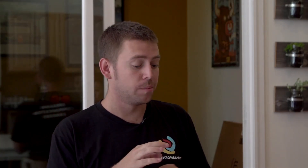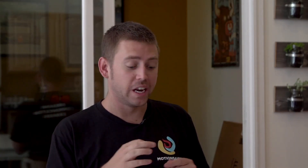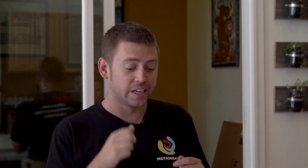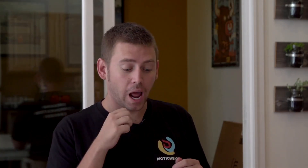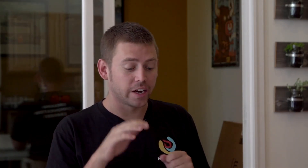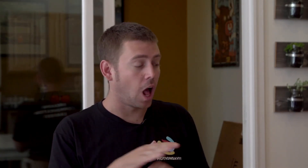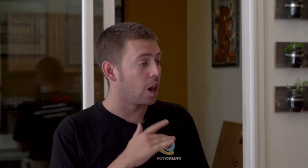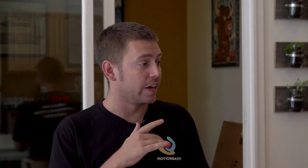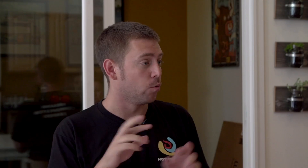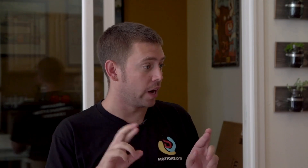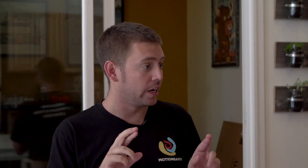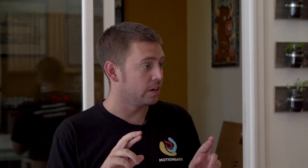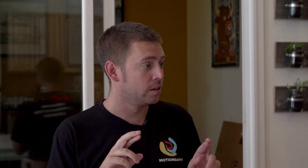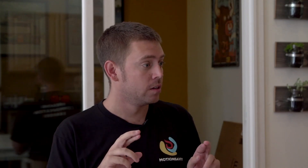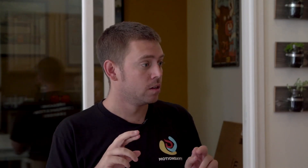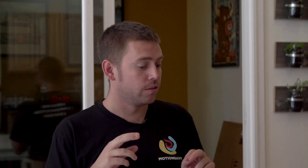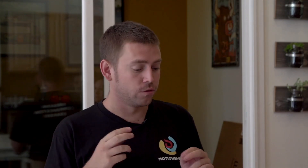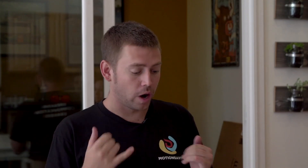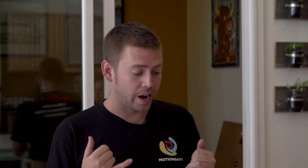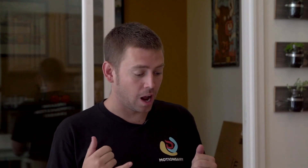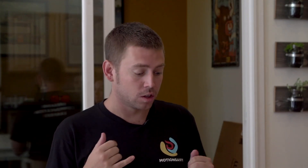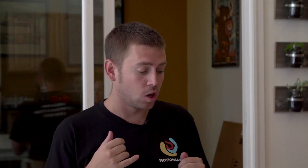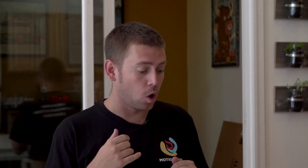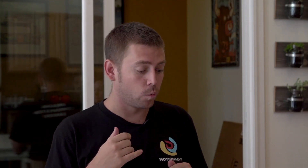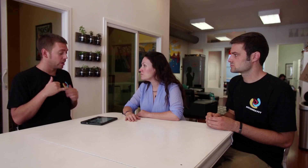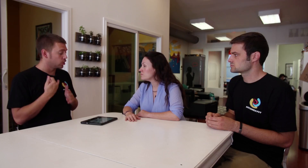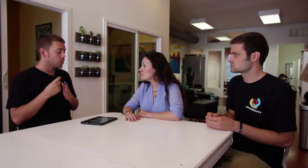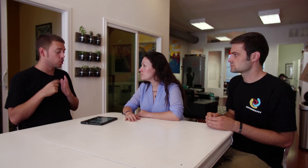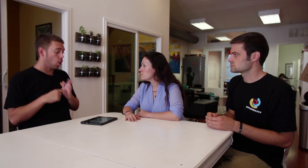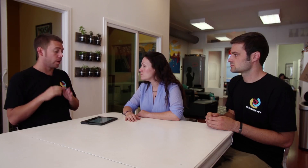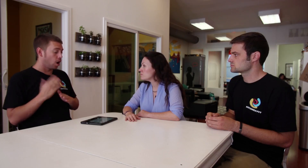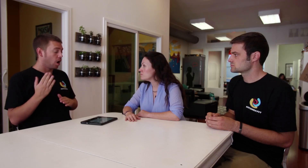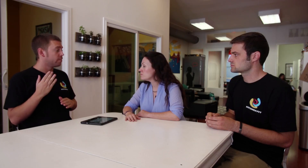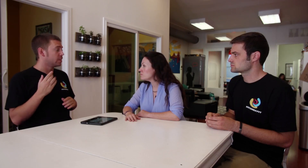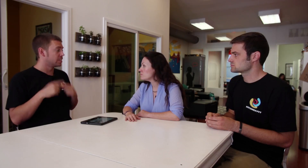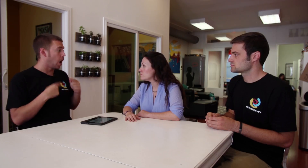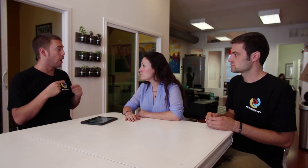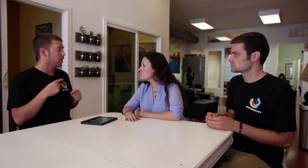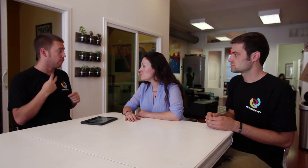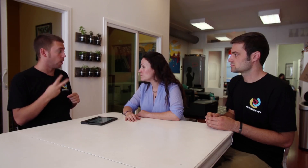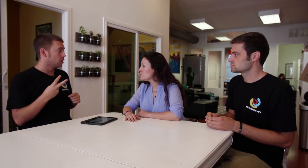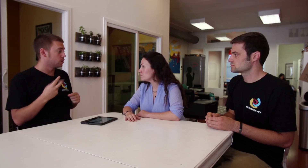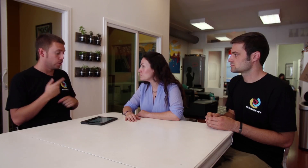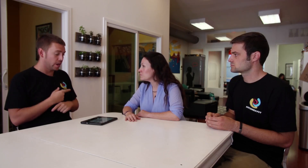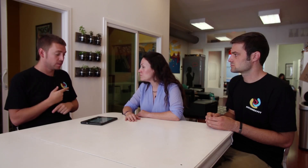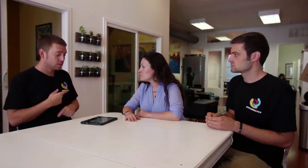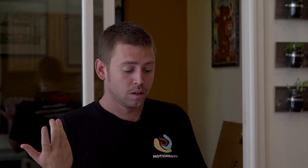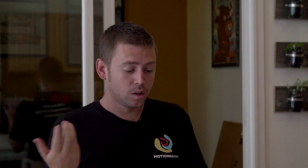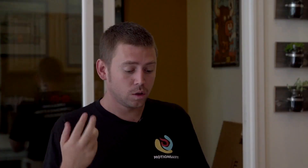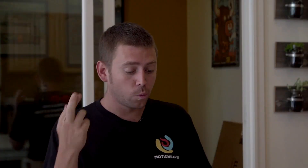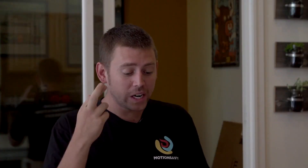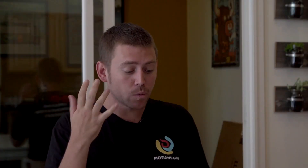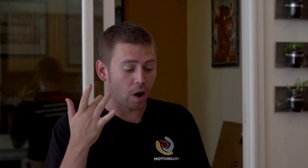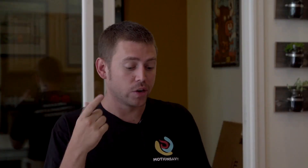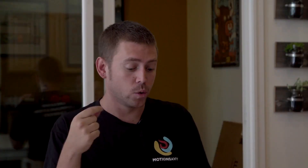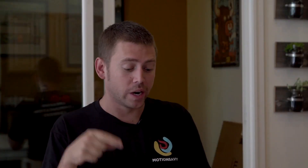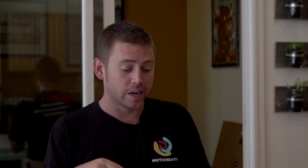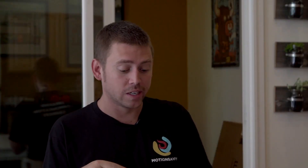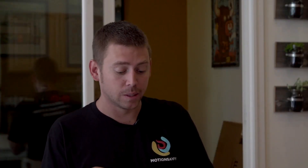It's not entirely ready right now. So we are just showing off the sign of voice today. The reason why we're doing this